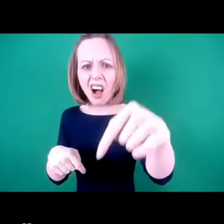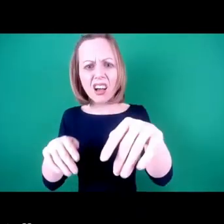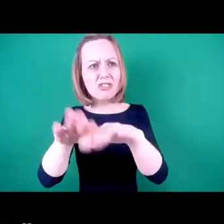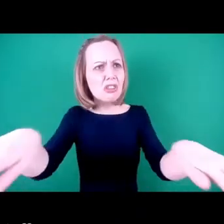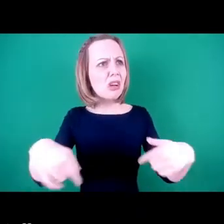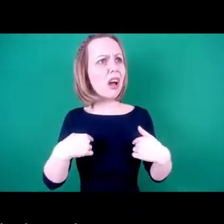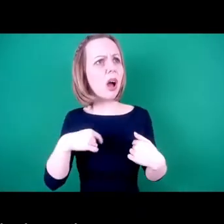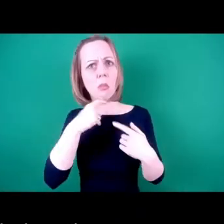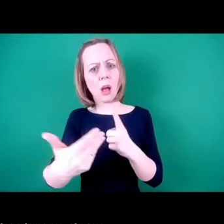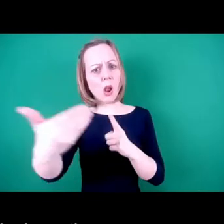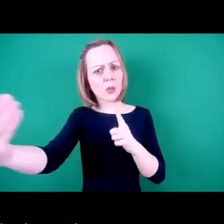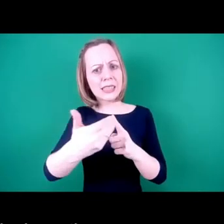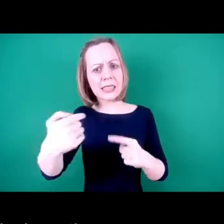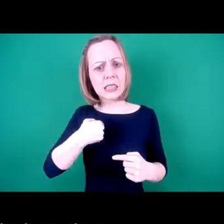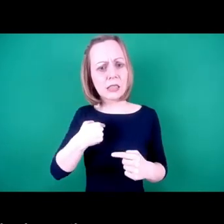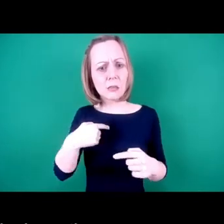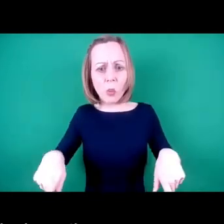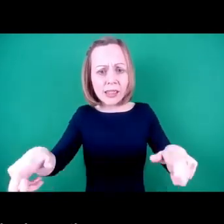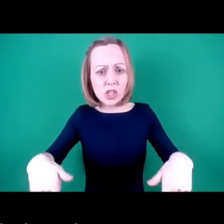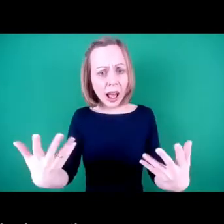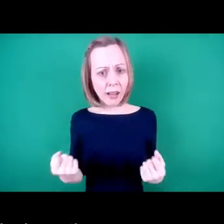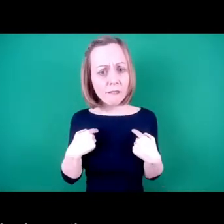not noticed that I'm in a wheelchair?